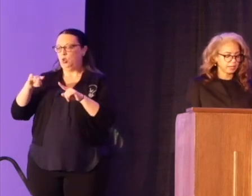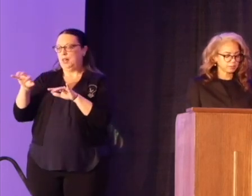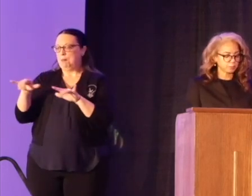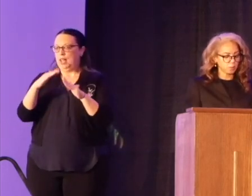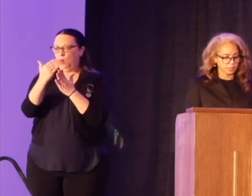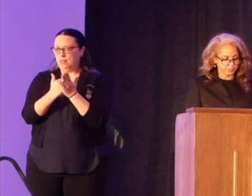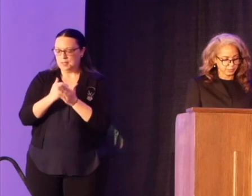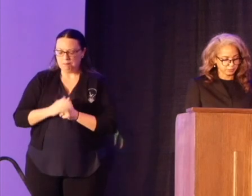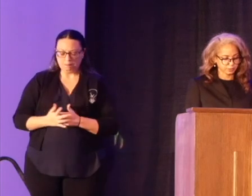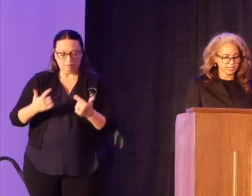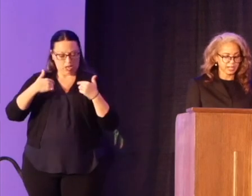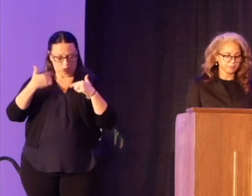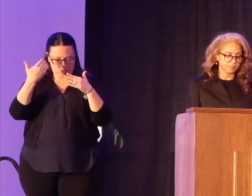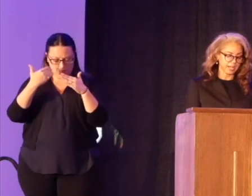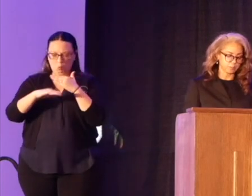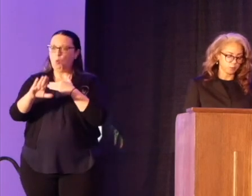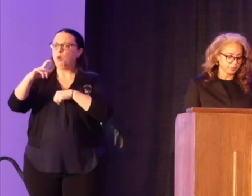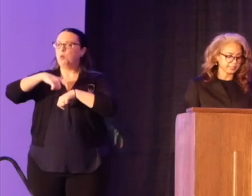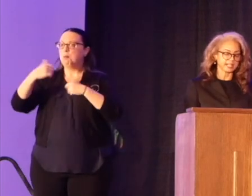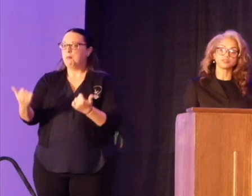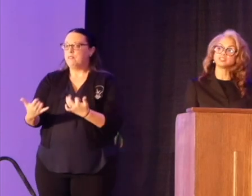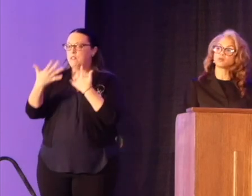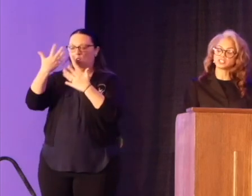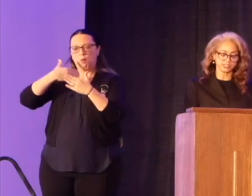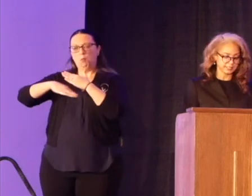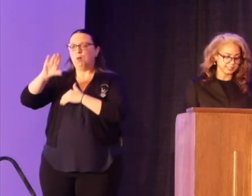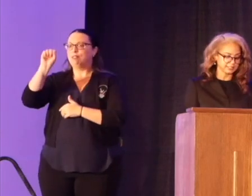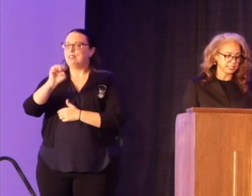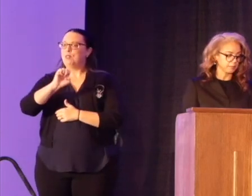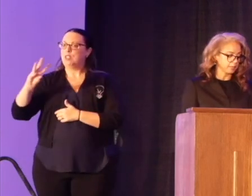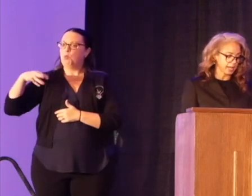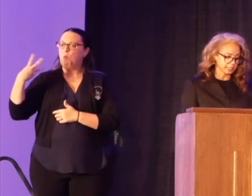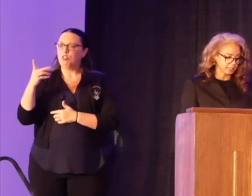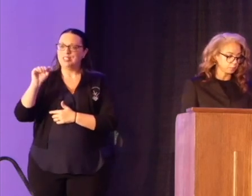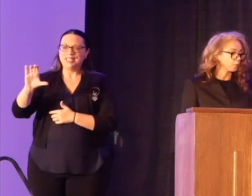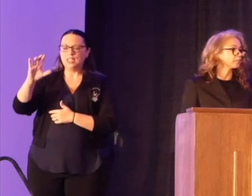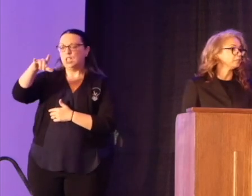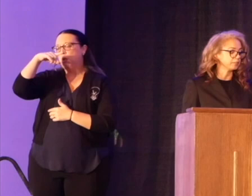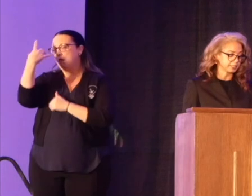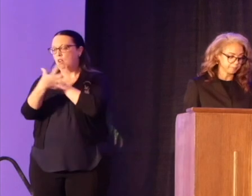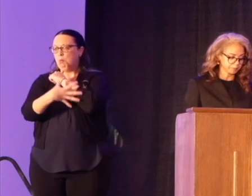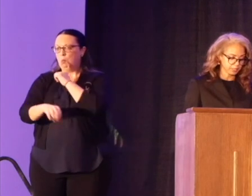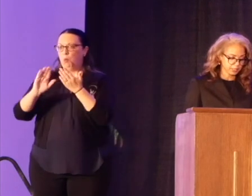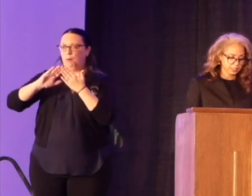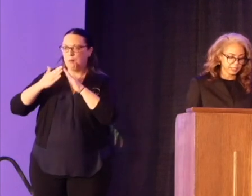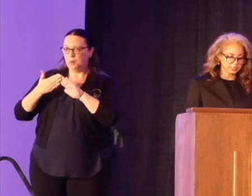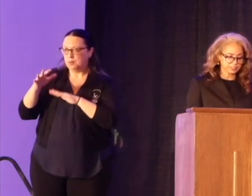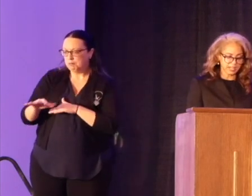I was born to a time of fire, born in southeast Washington, D.C., a black and poor community.